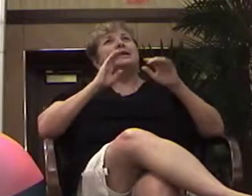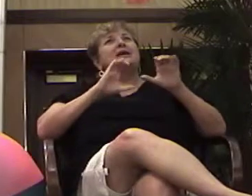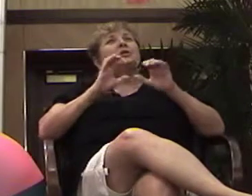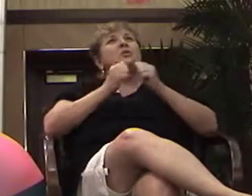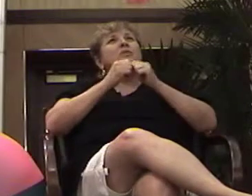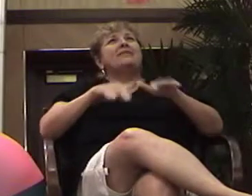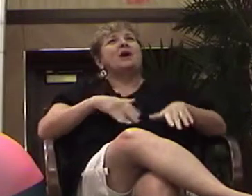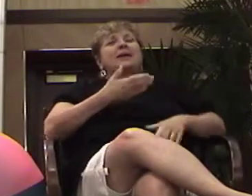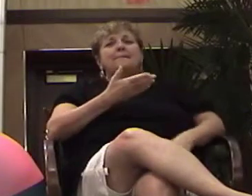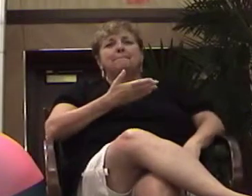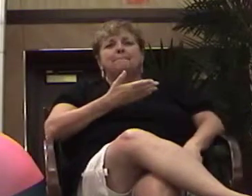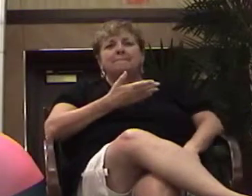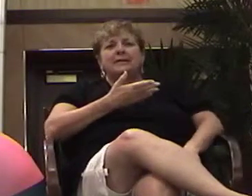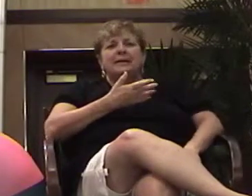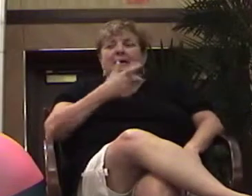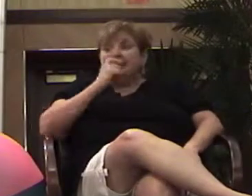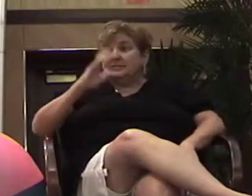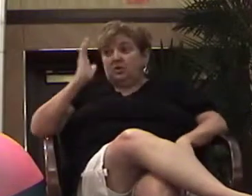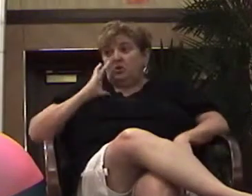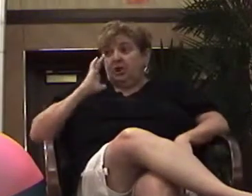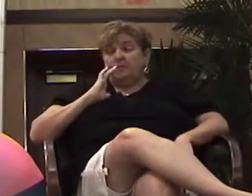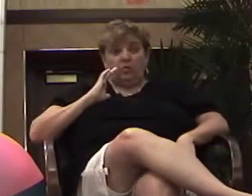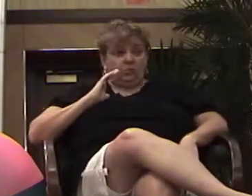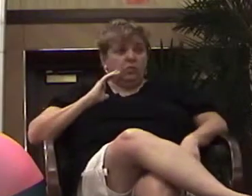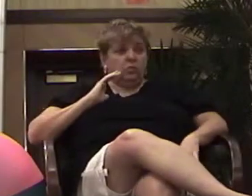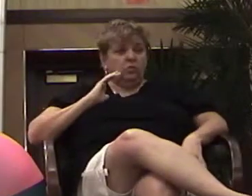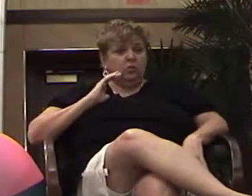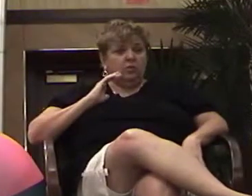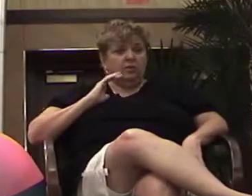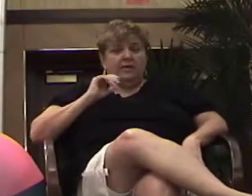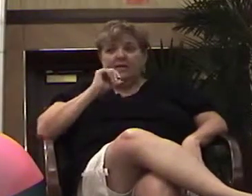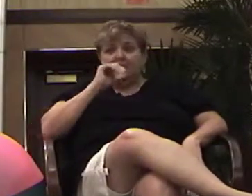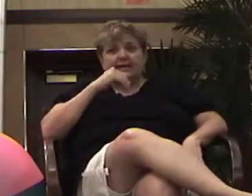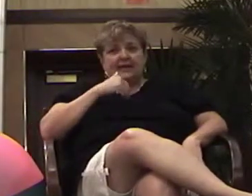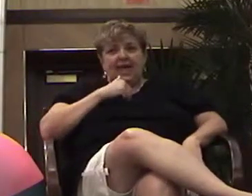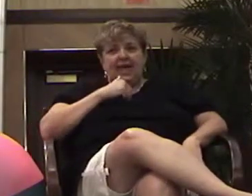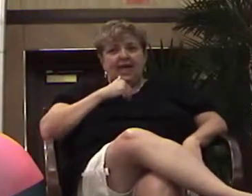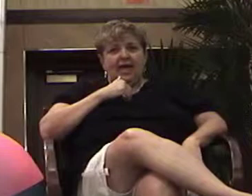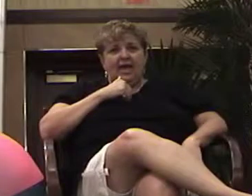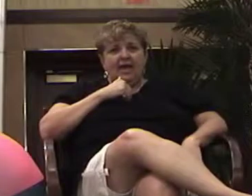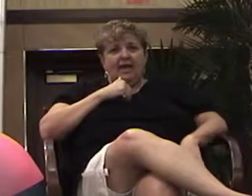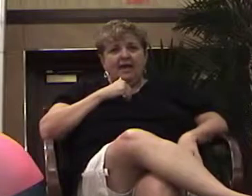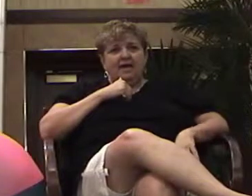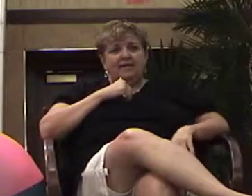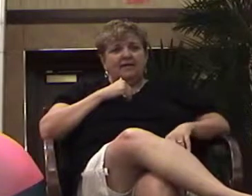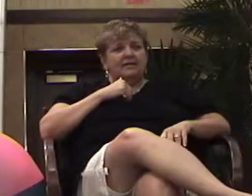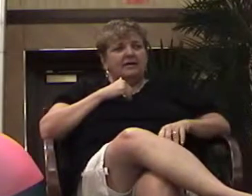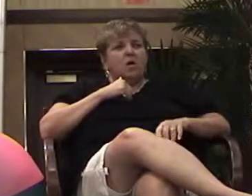Because back then, they didn't have anything but radiation to treat cancer.